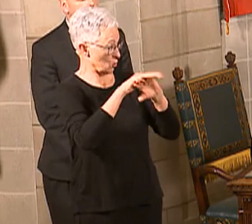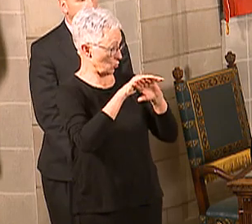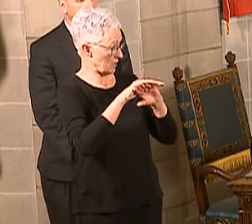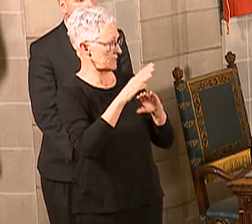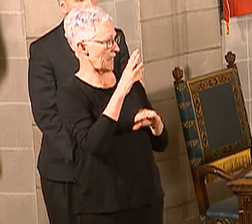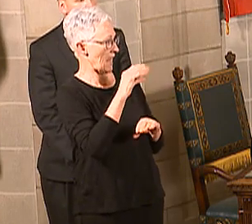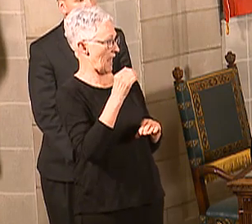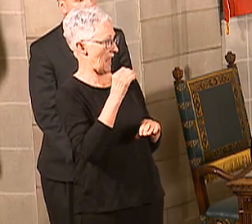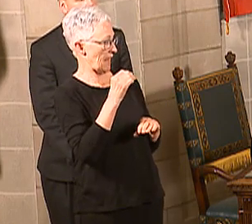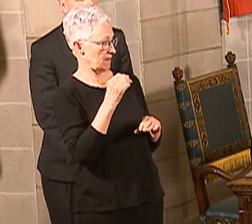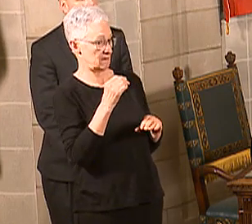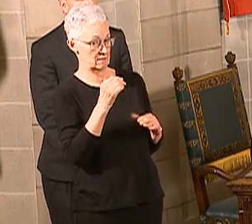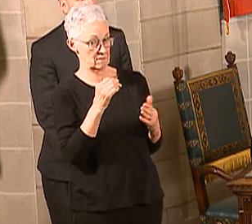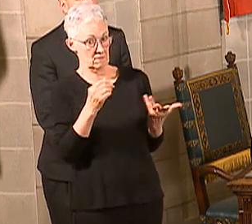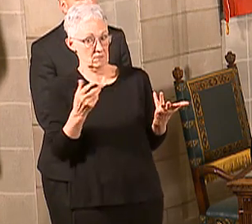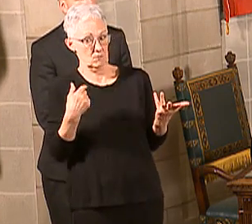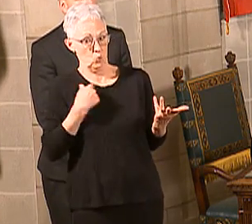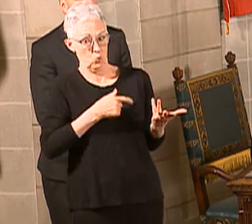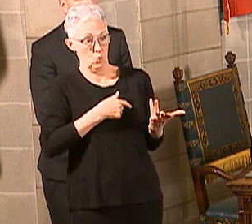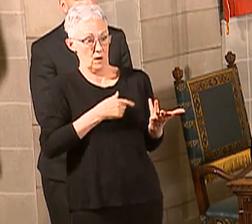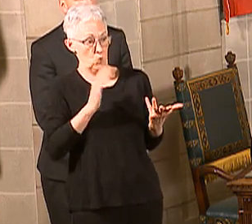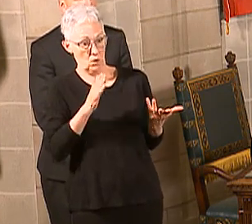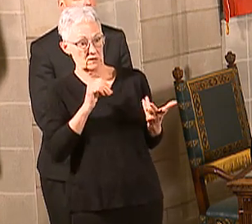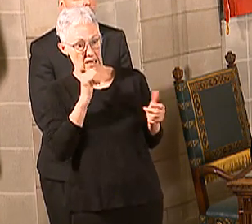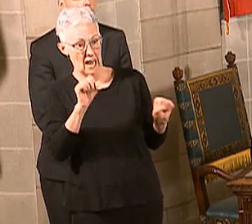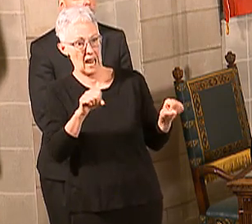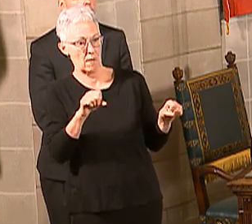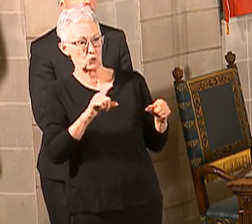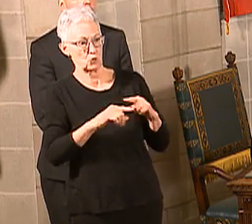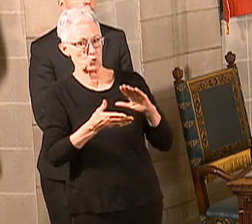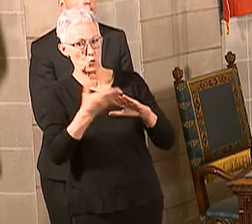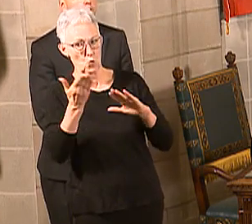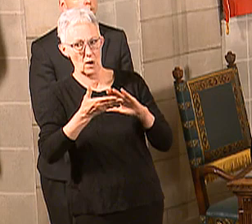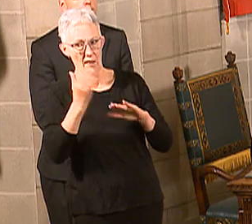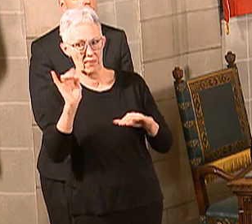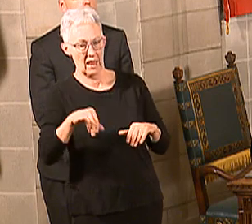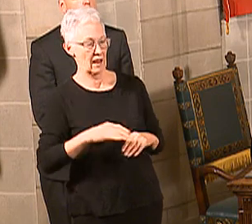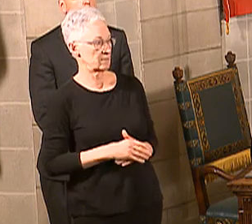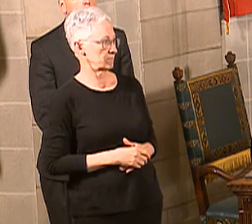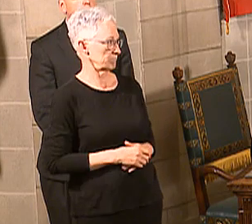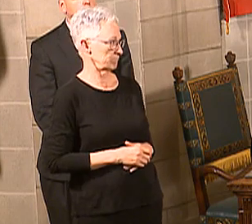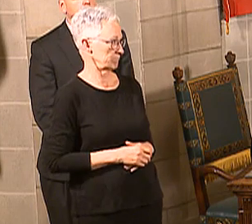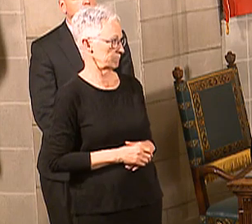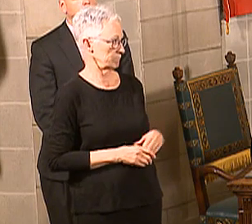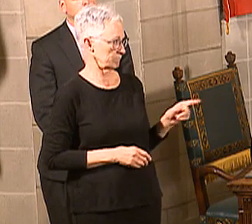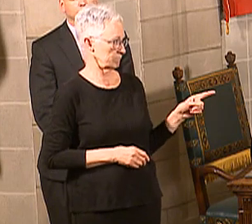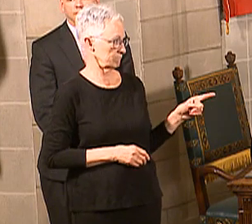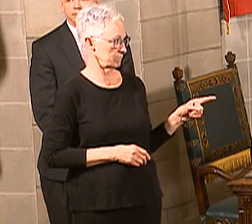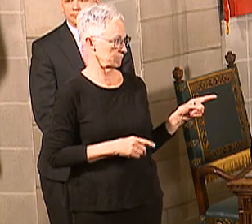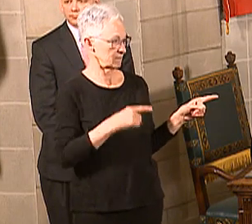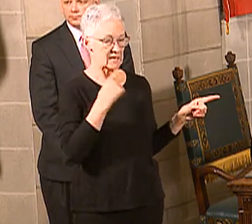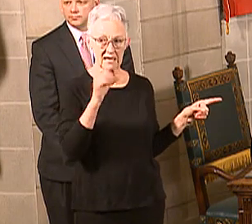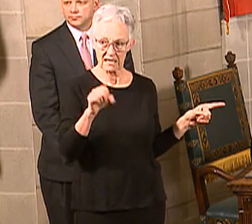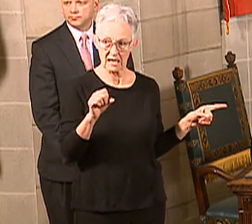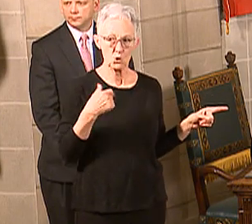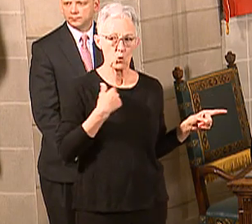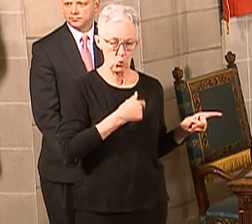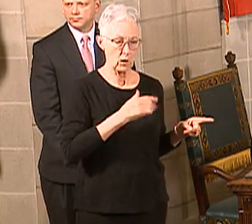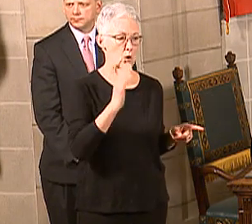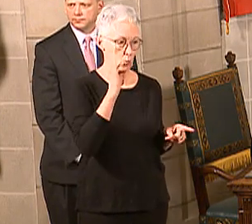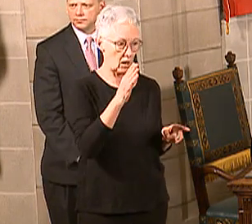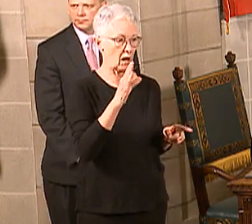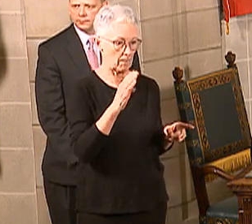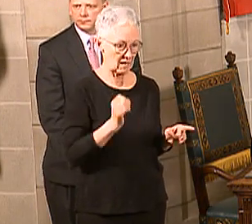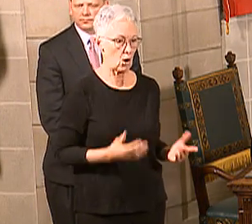a concern if we just open up testing to the general public without any screening, could we be overwhelmed for certain that would